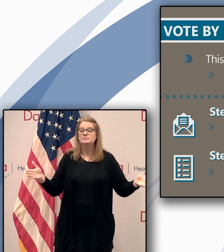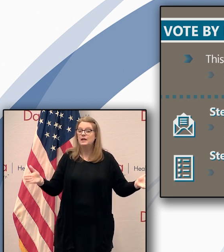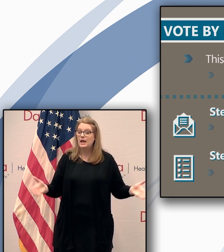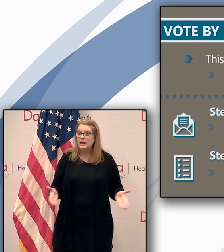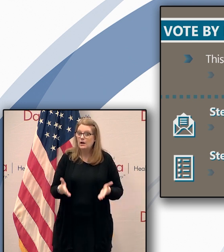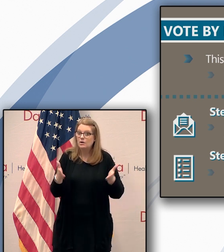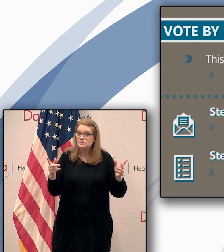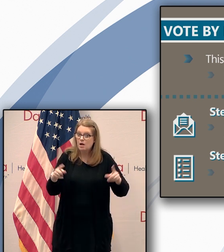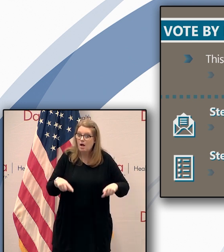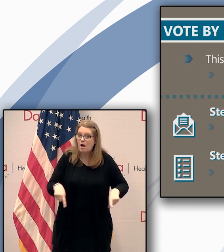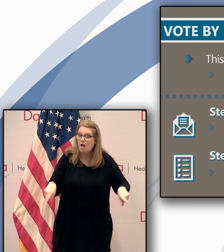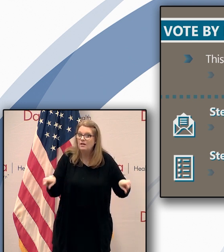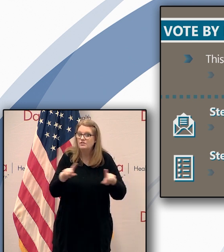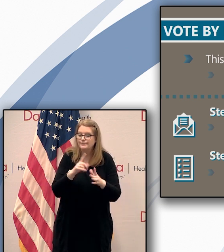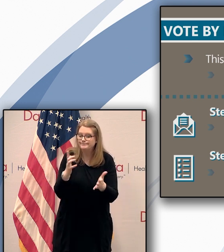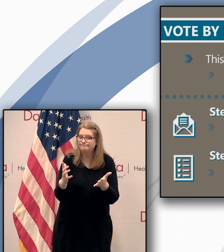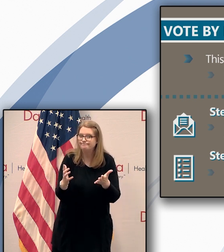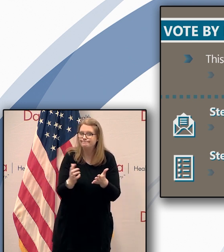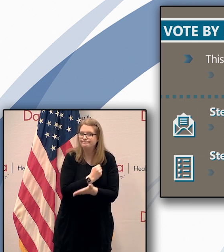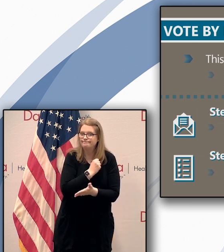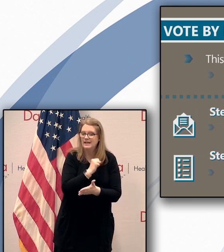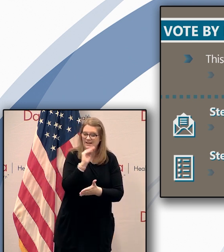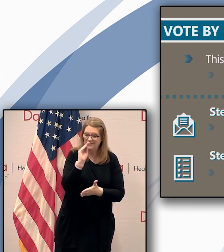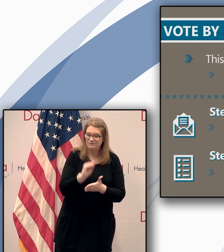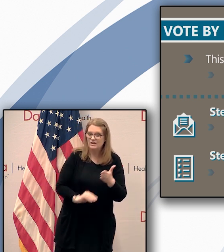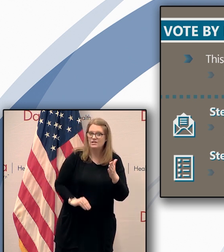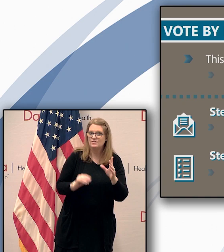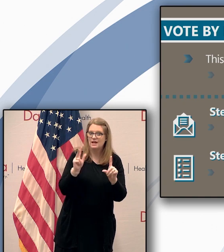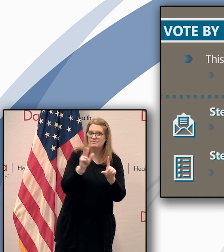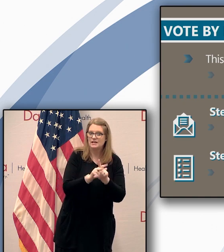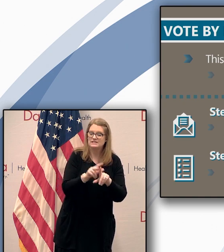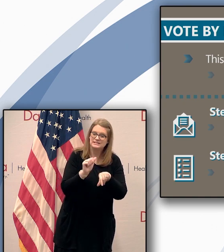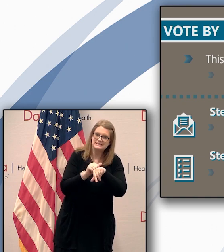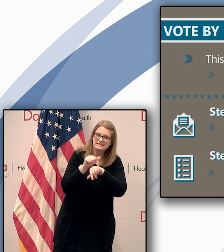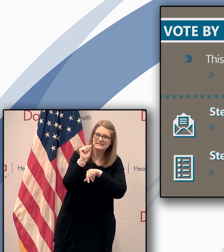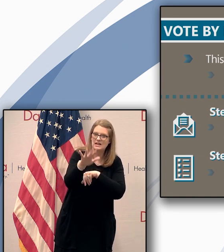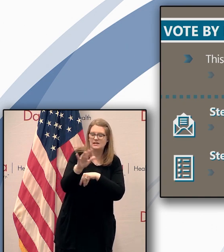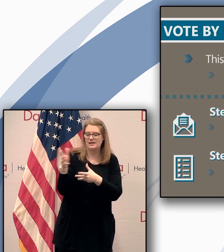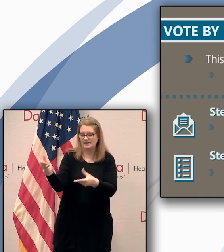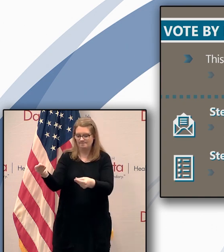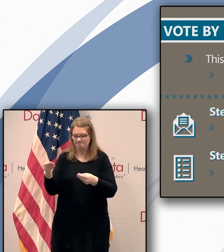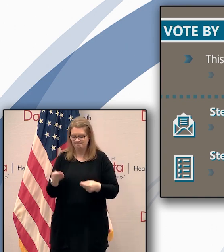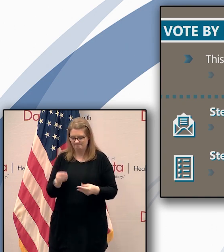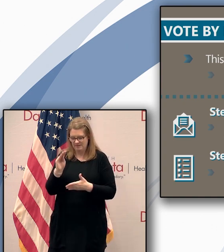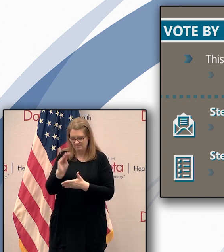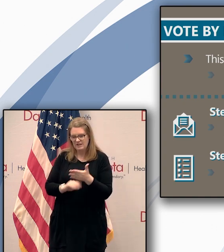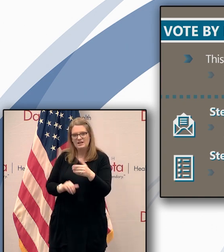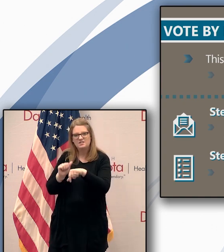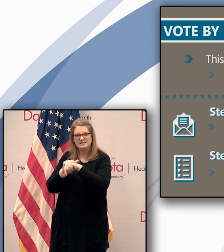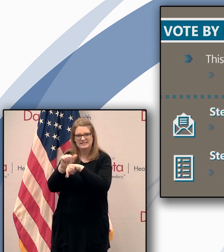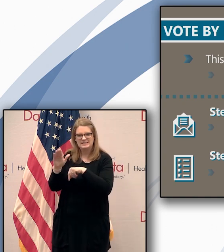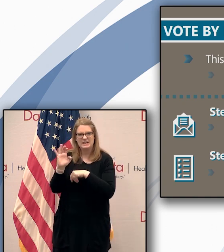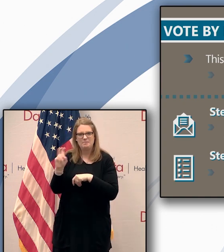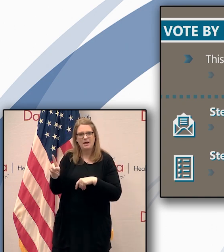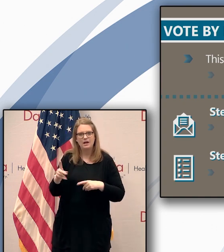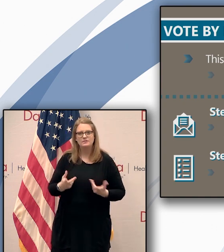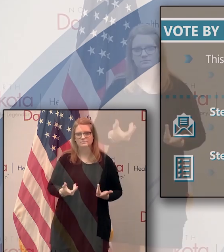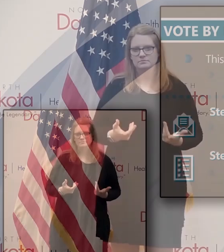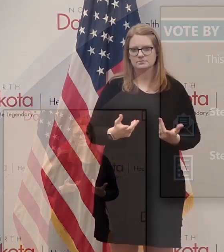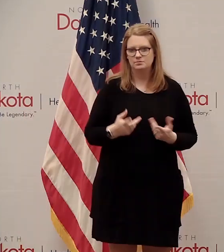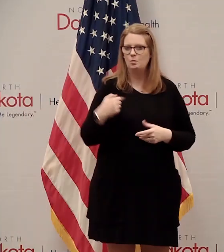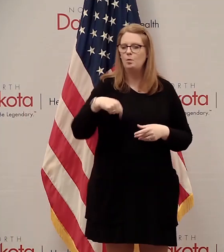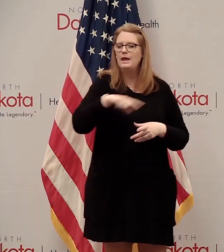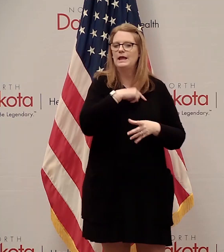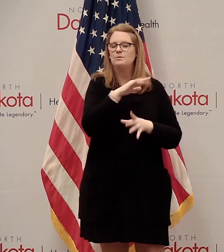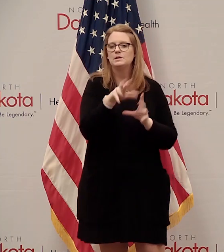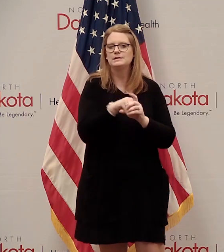eligible North Dakotans to take advantage of this important opportunity that we have as Americans to participate in government. I want to